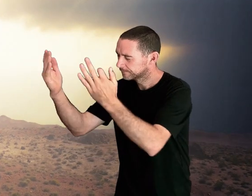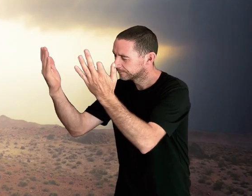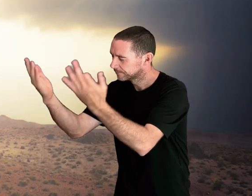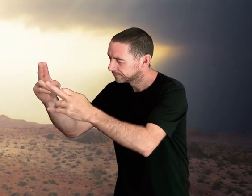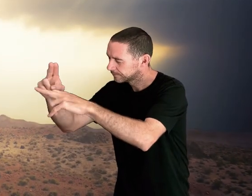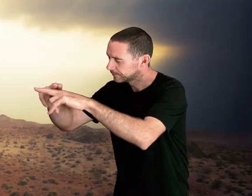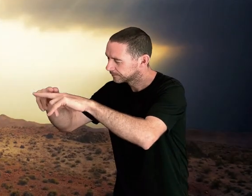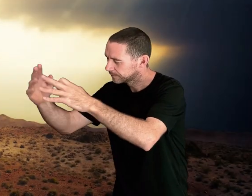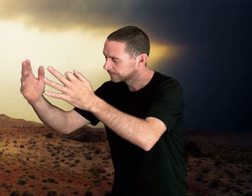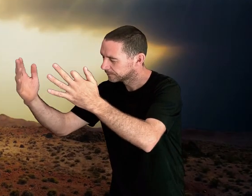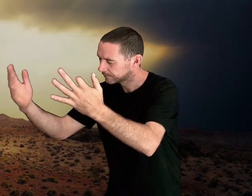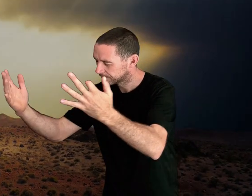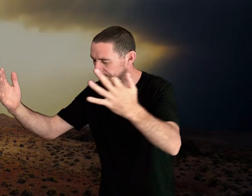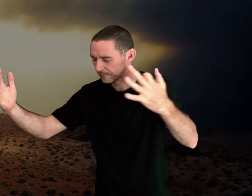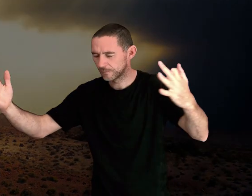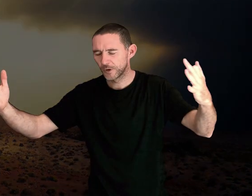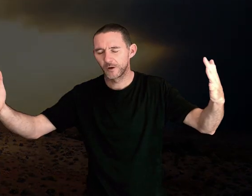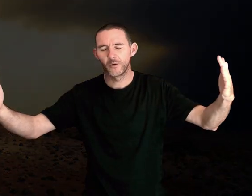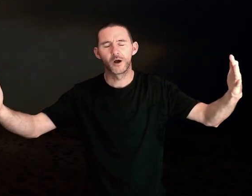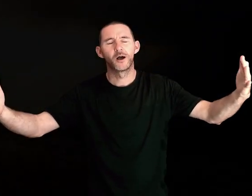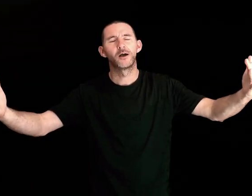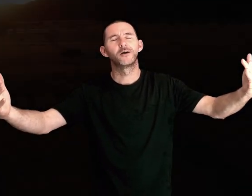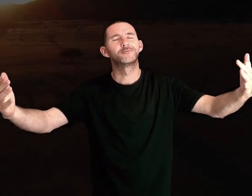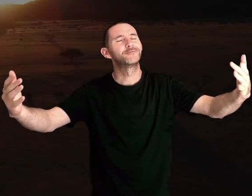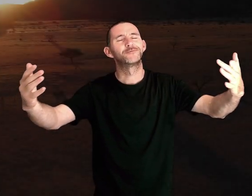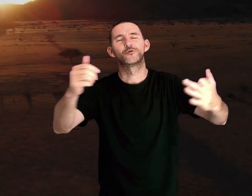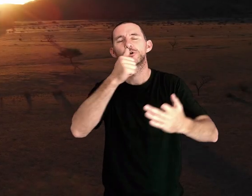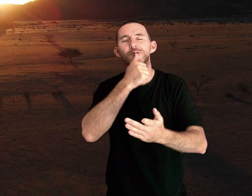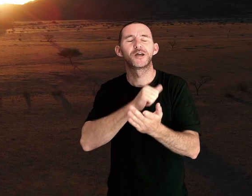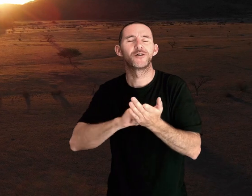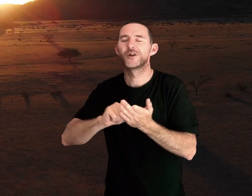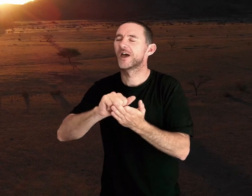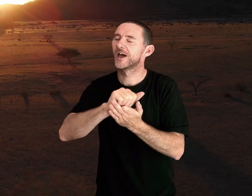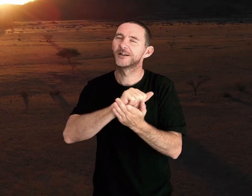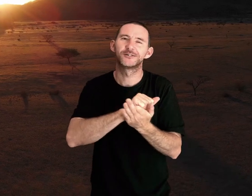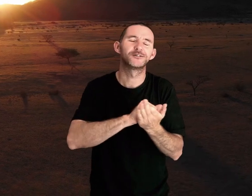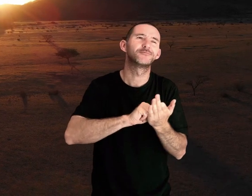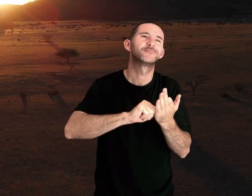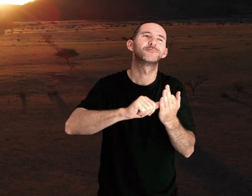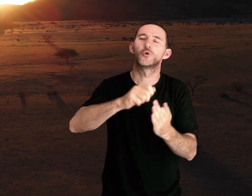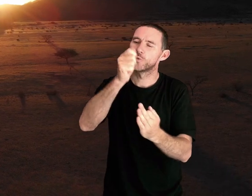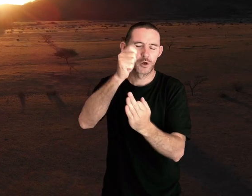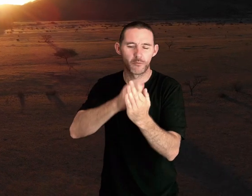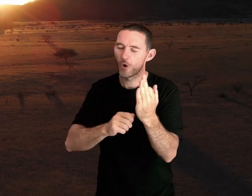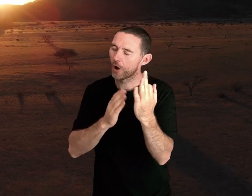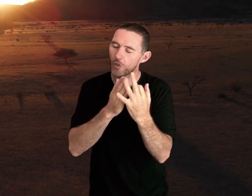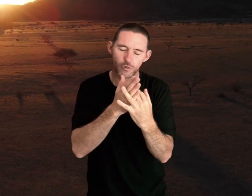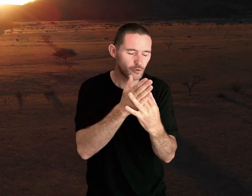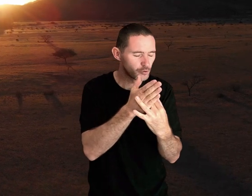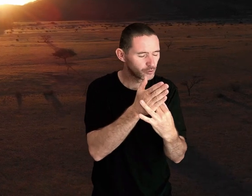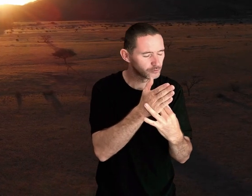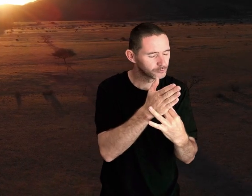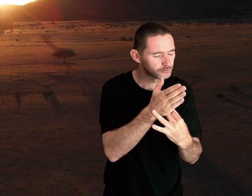Father's arms are open wide Forgiveness was